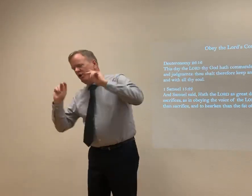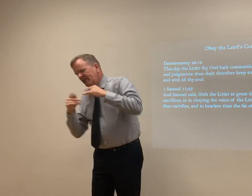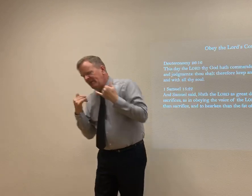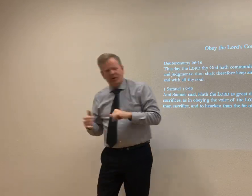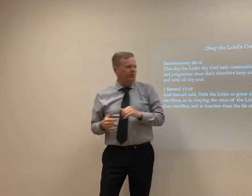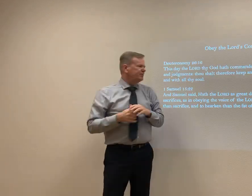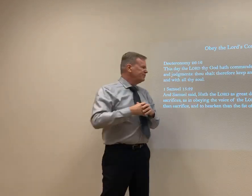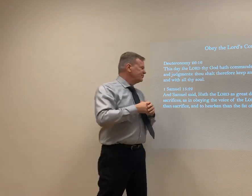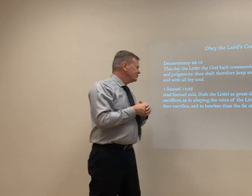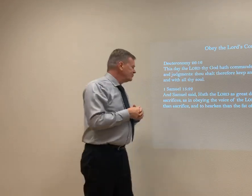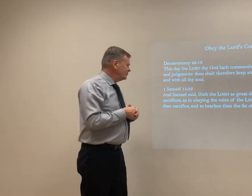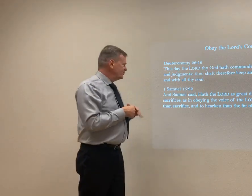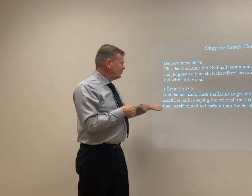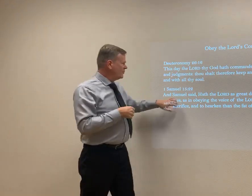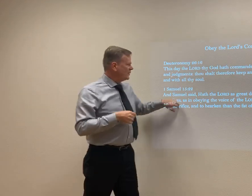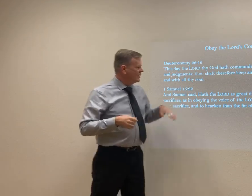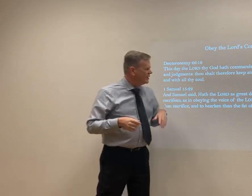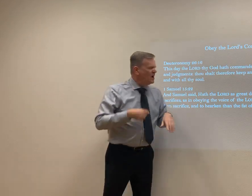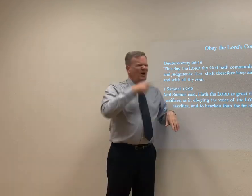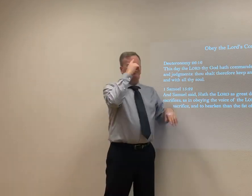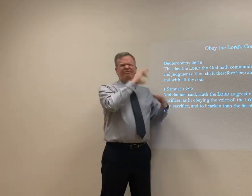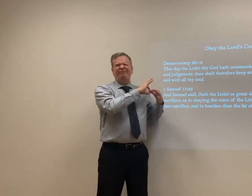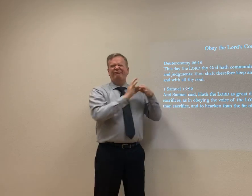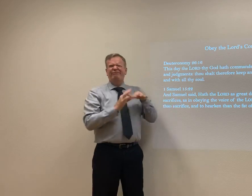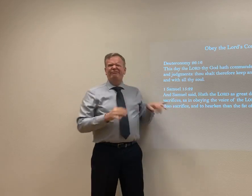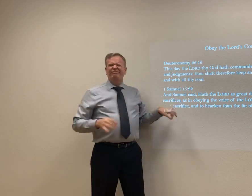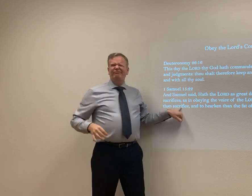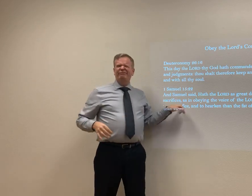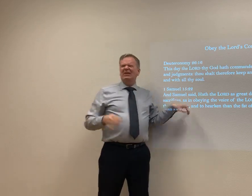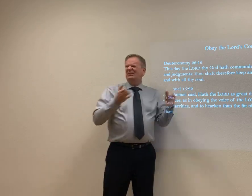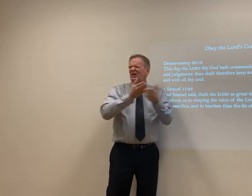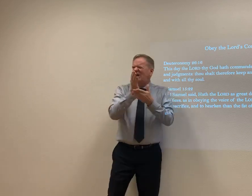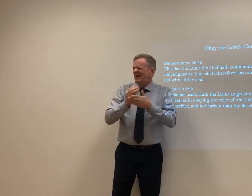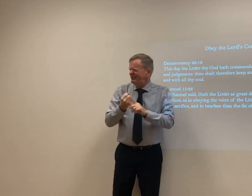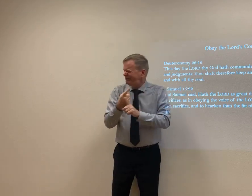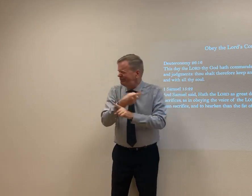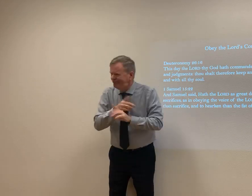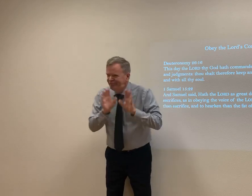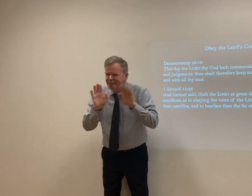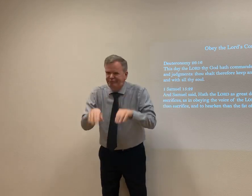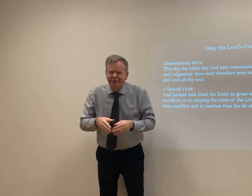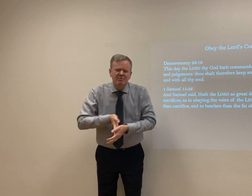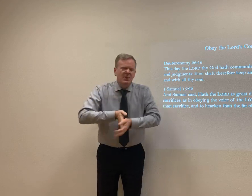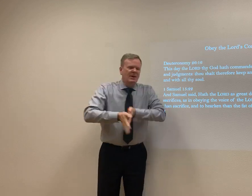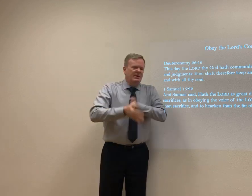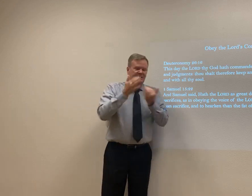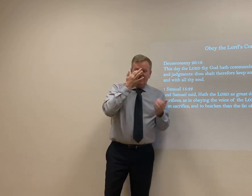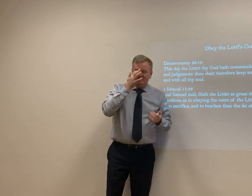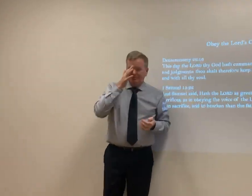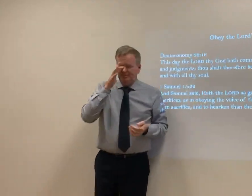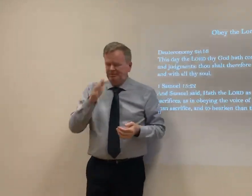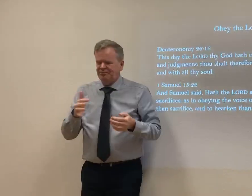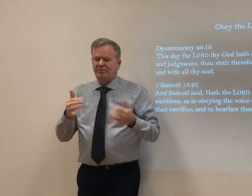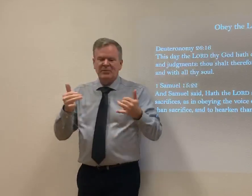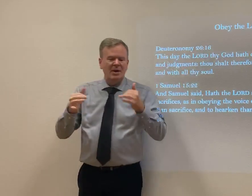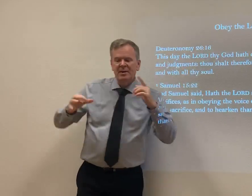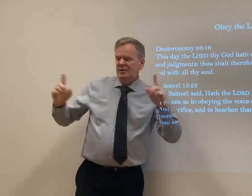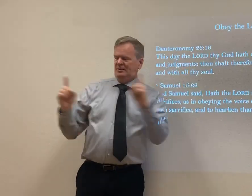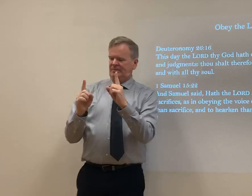a left-hand turn that you missed and you keep going and you left it. So I know this story is way off the tracks here, but it's related to this particular verse of